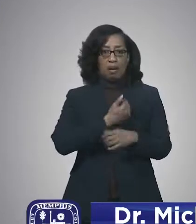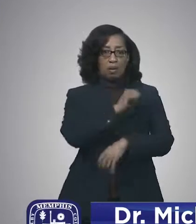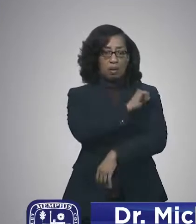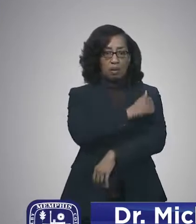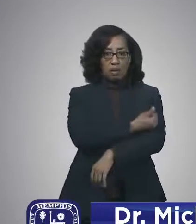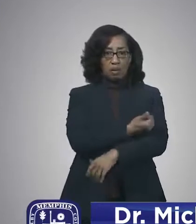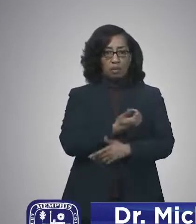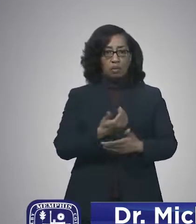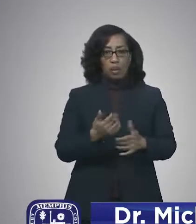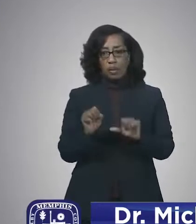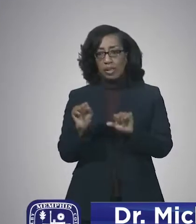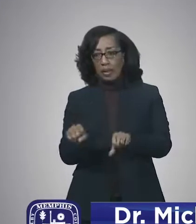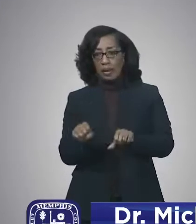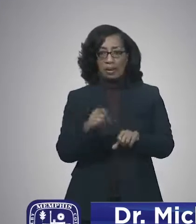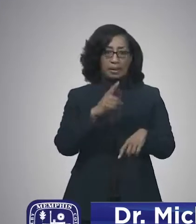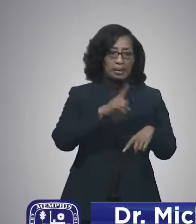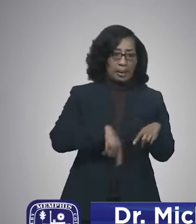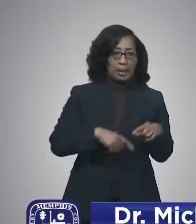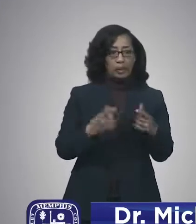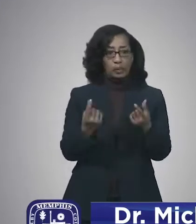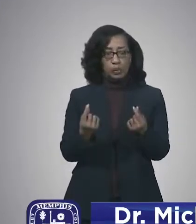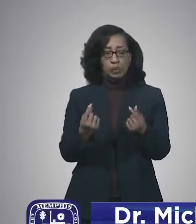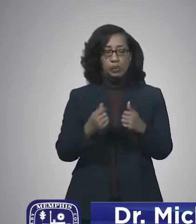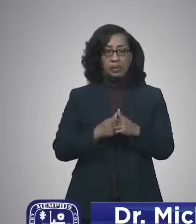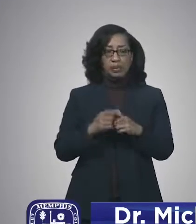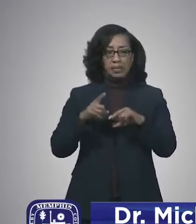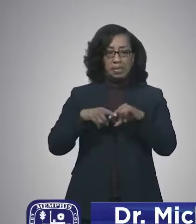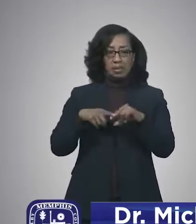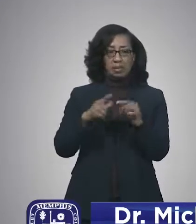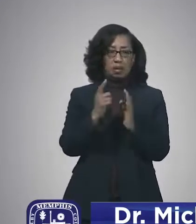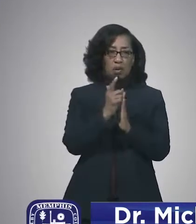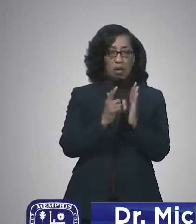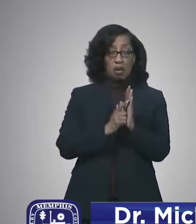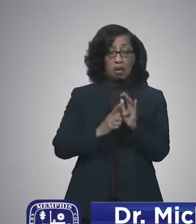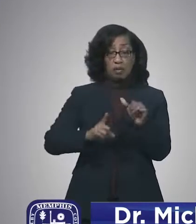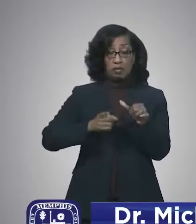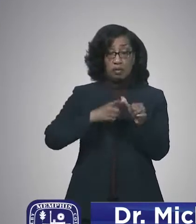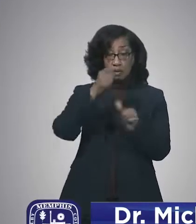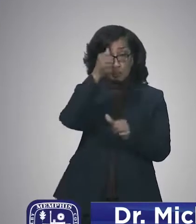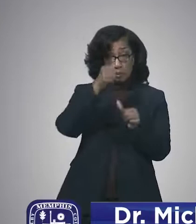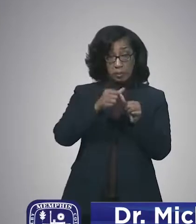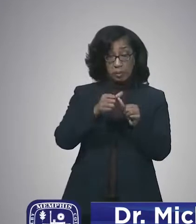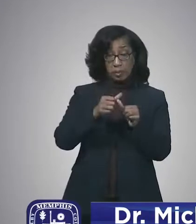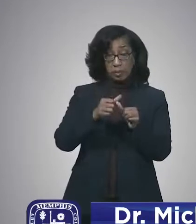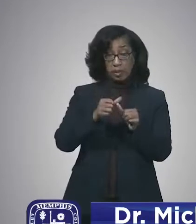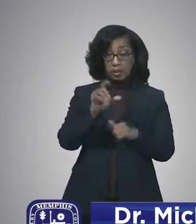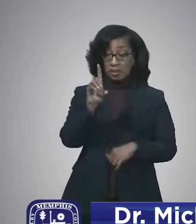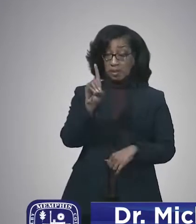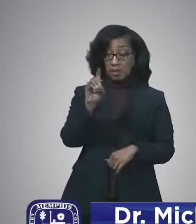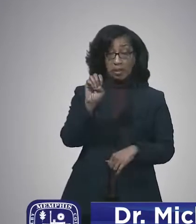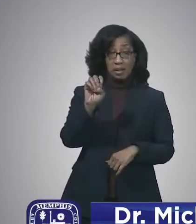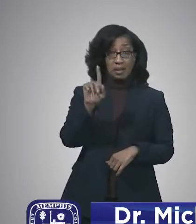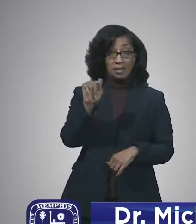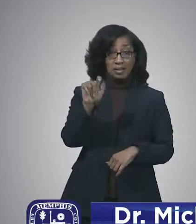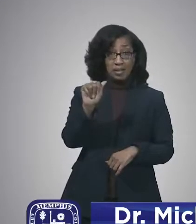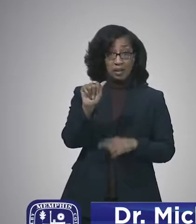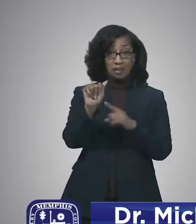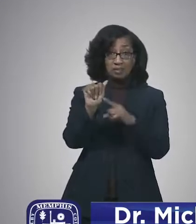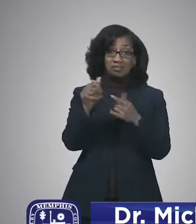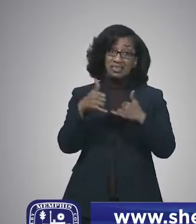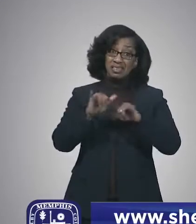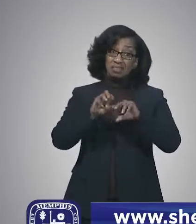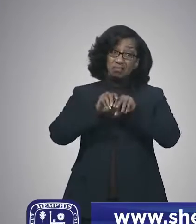short term. So, what I would tell you is, first, remember that the Delta variant is still very much prevalent in our community,